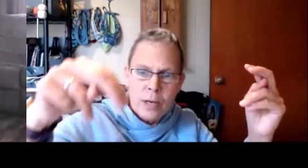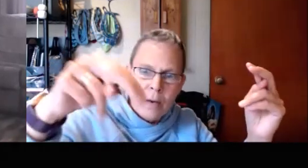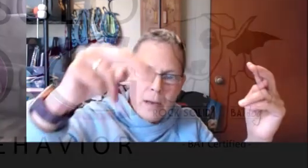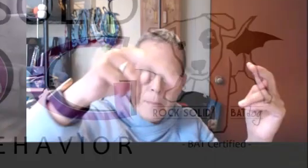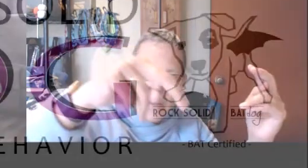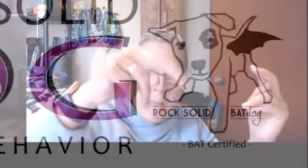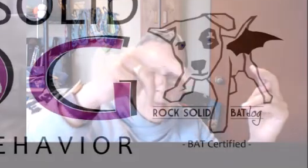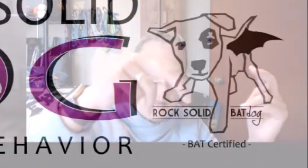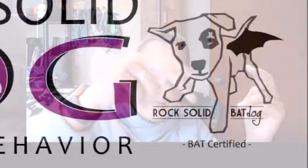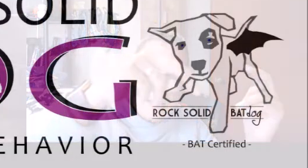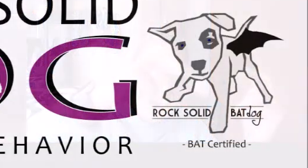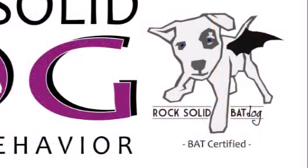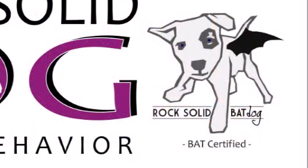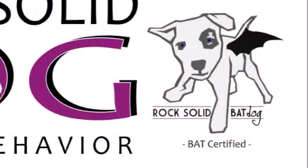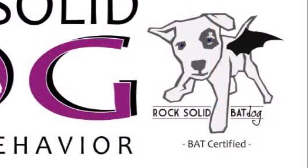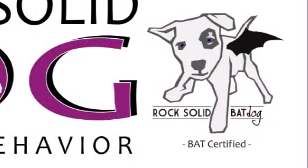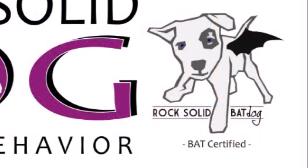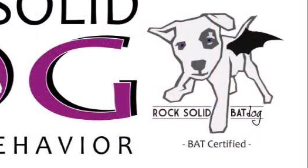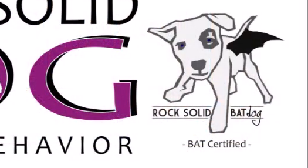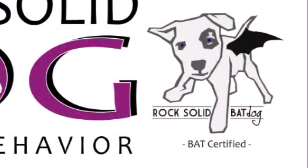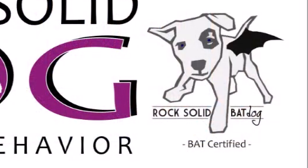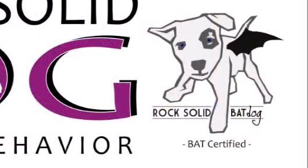some more food, and back, thank you.